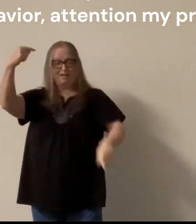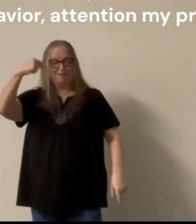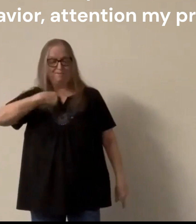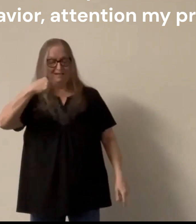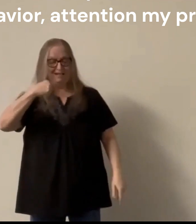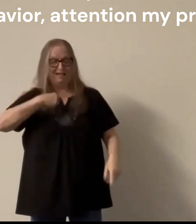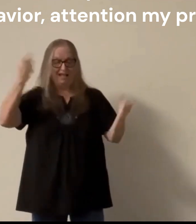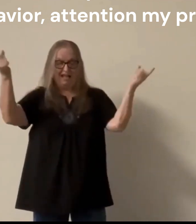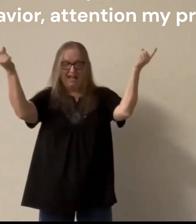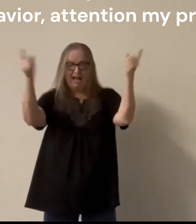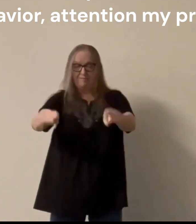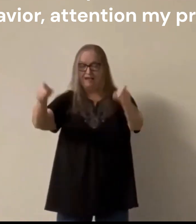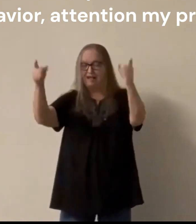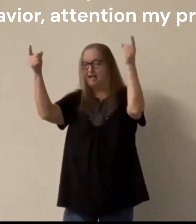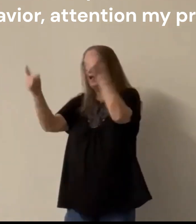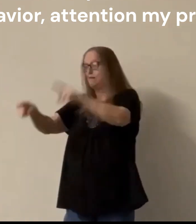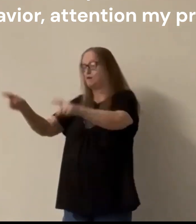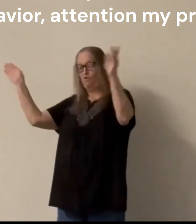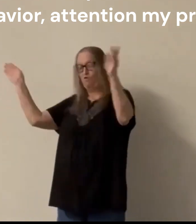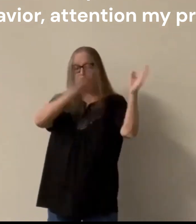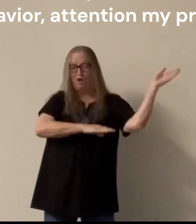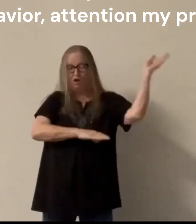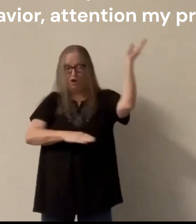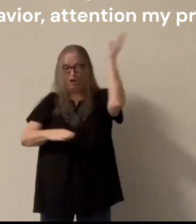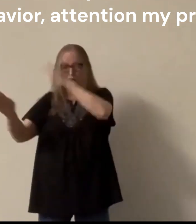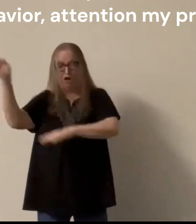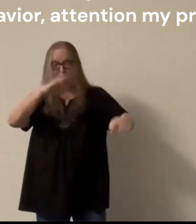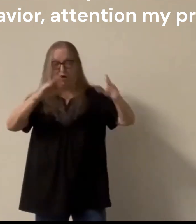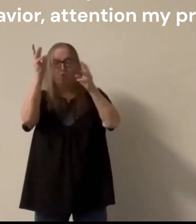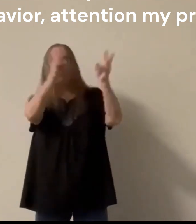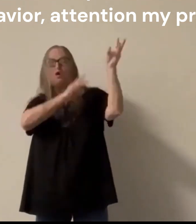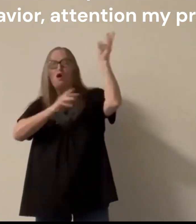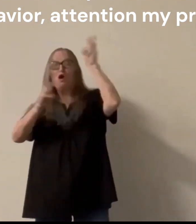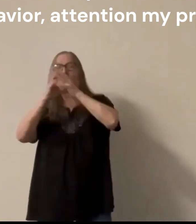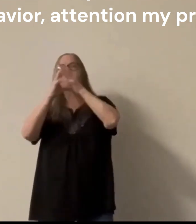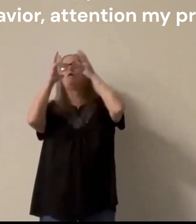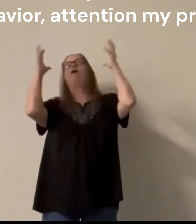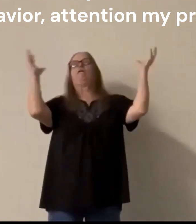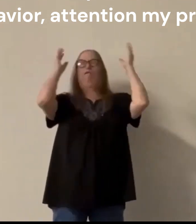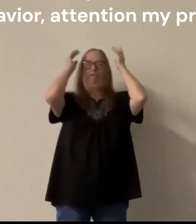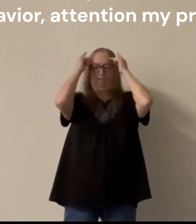invited. You will have a tip. But I mustn't delay you.